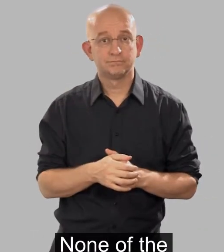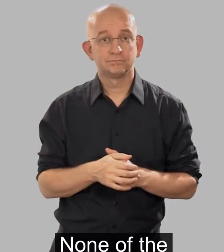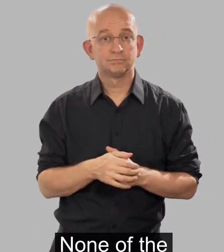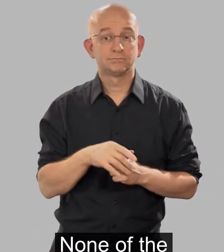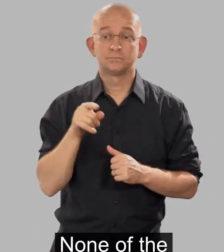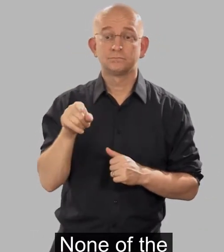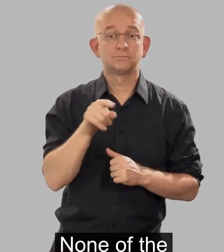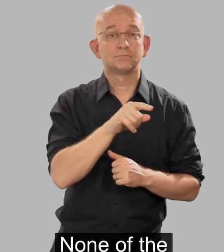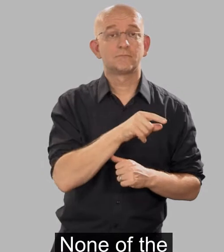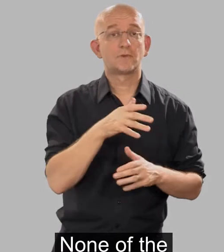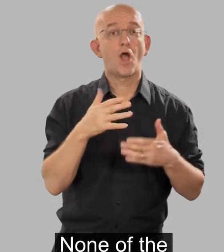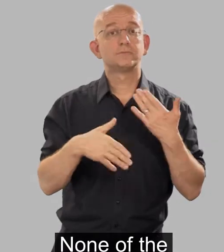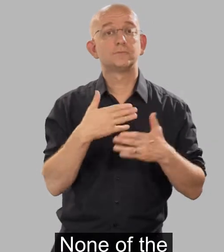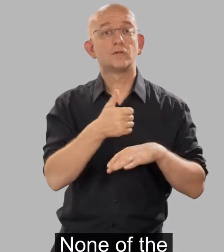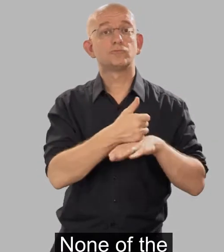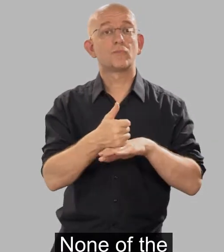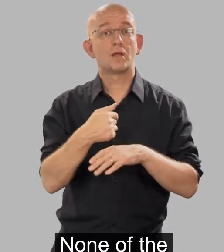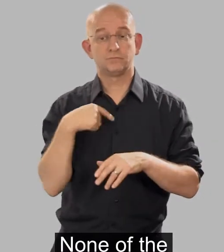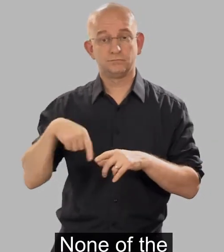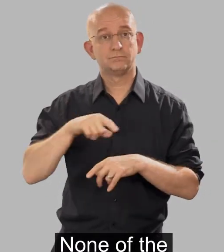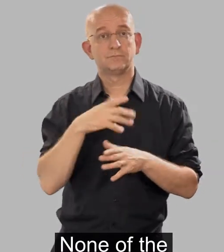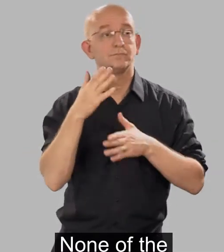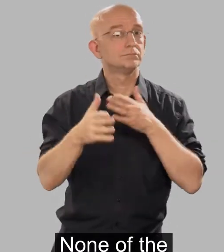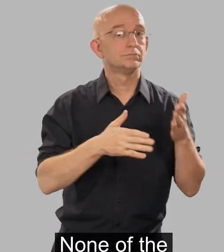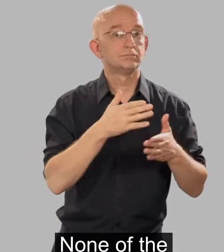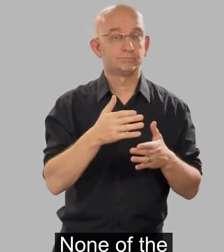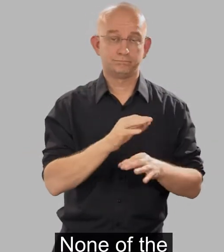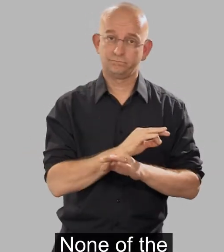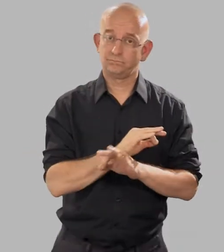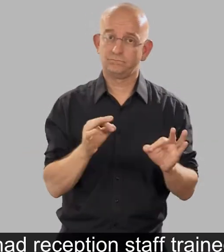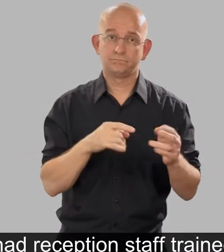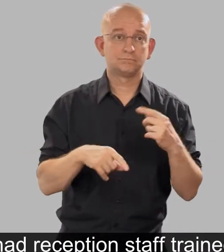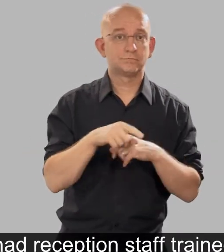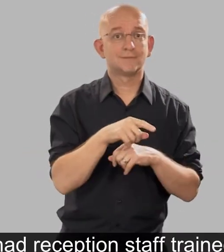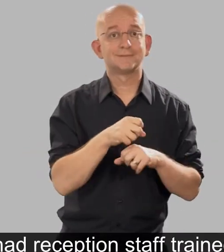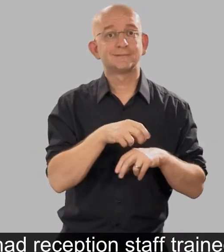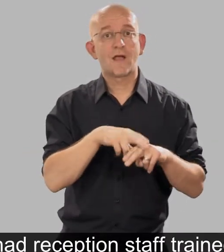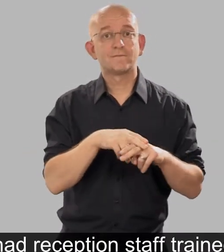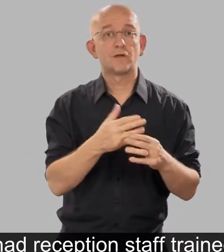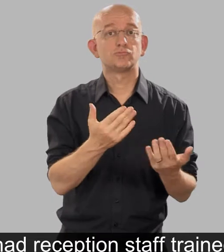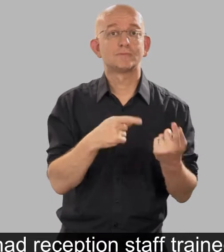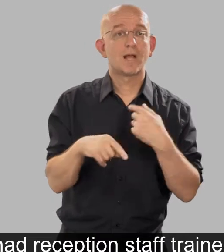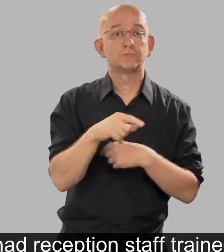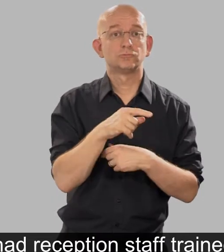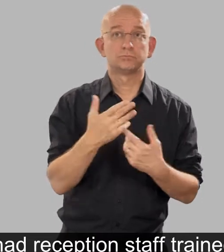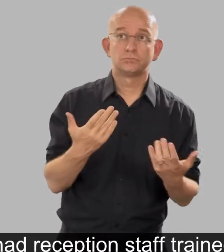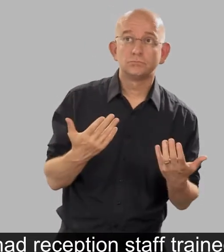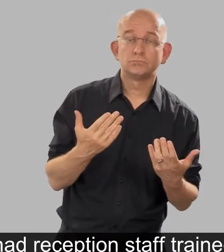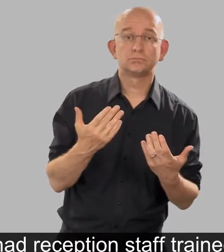None of the hospital trusts we visited had reception staff trained in simple BSL